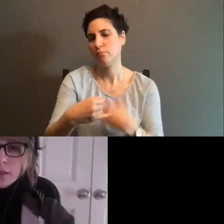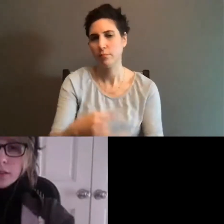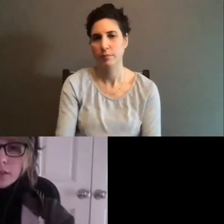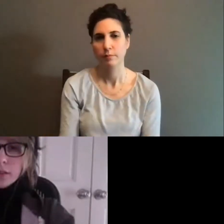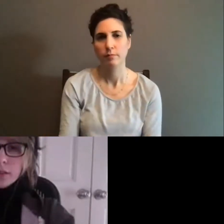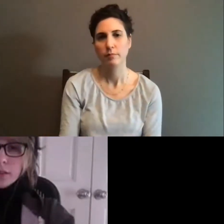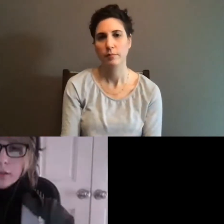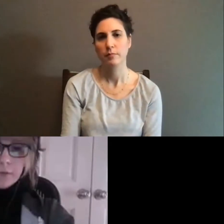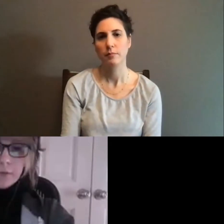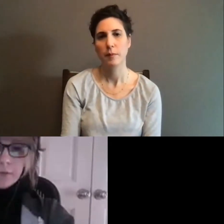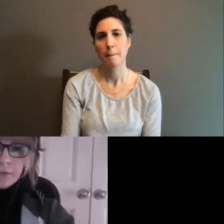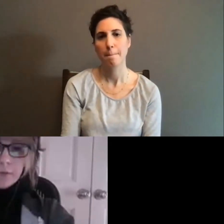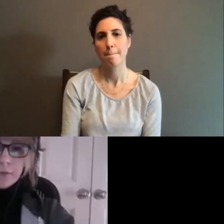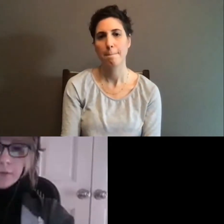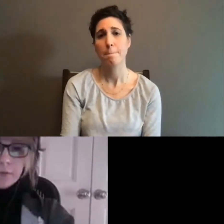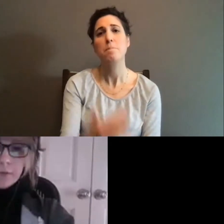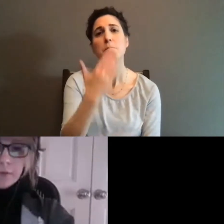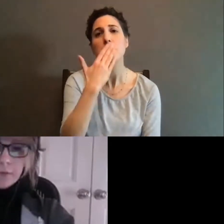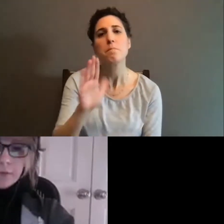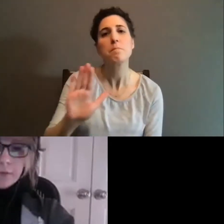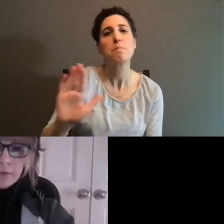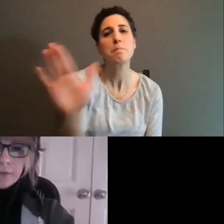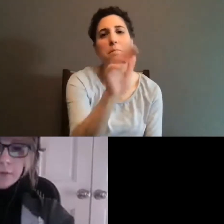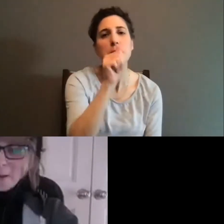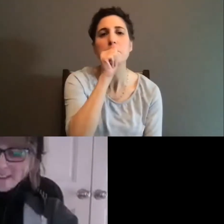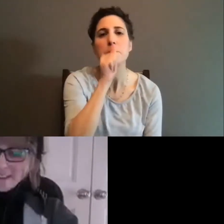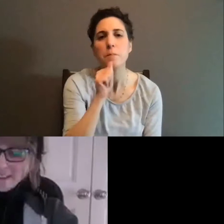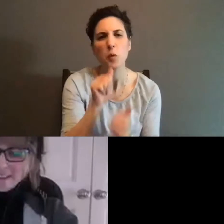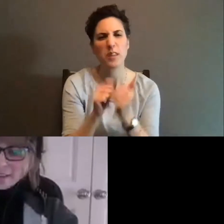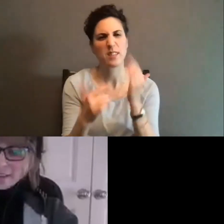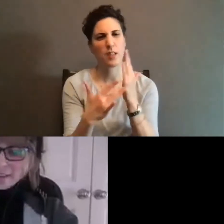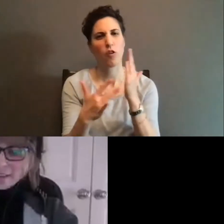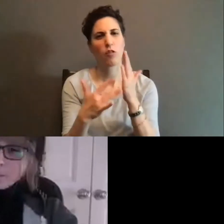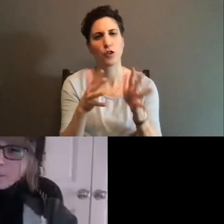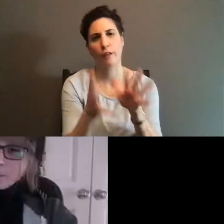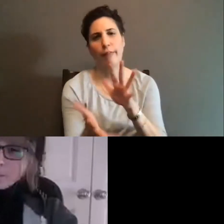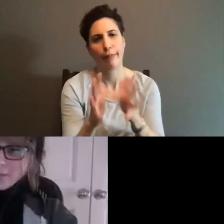everyone for your patience with the technology issues.